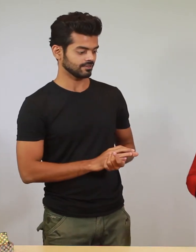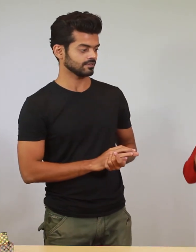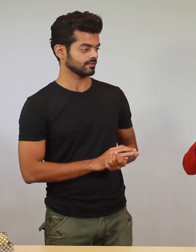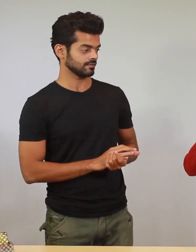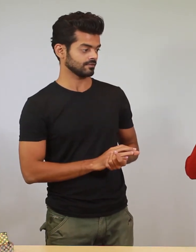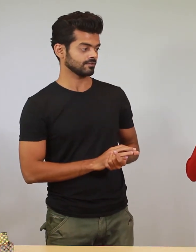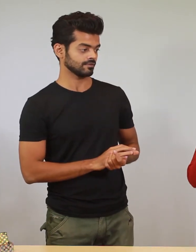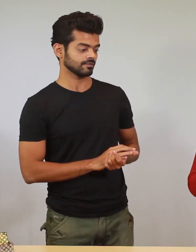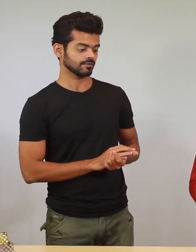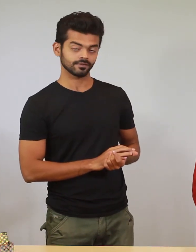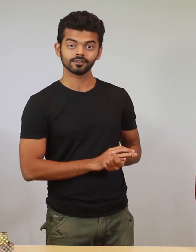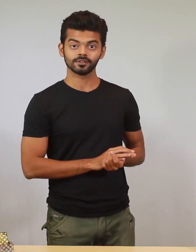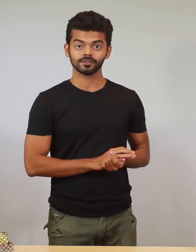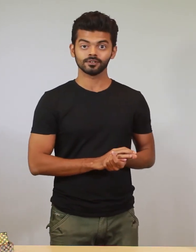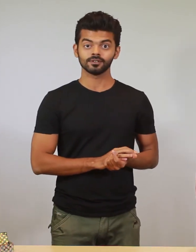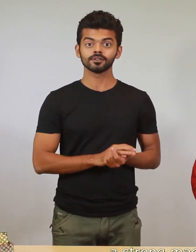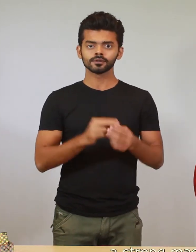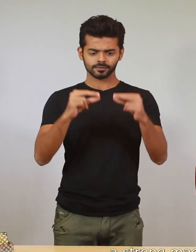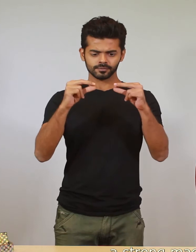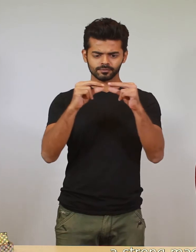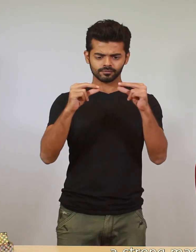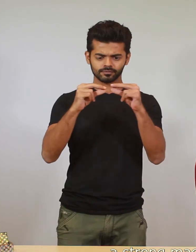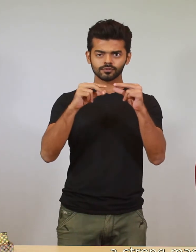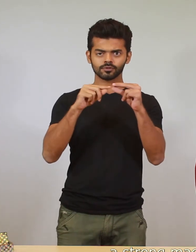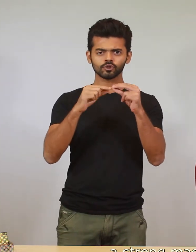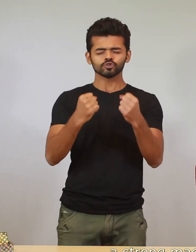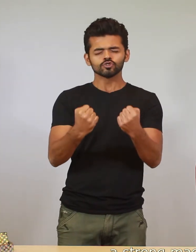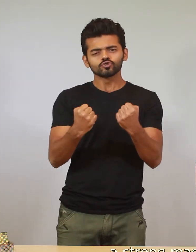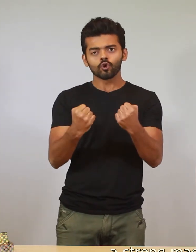here it is a strong magnet